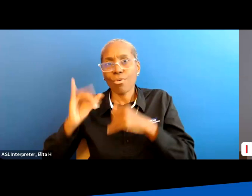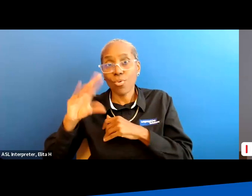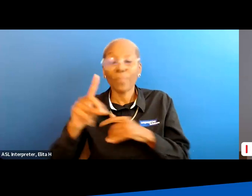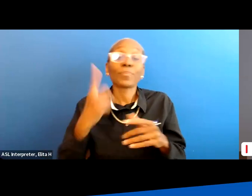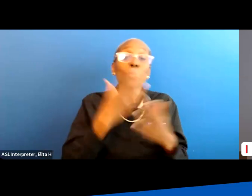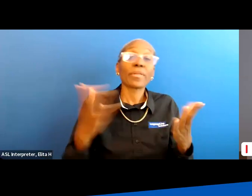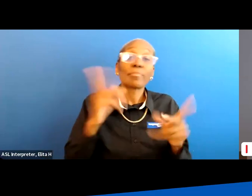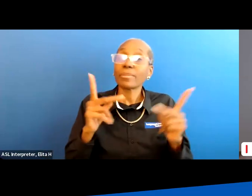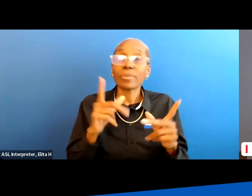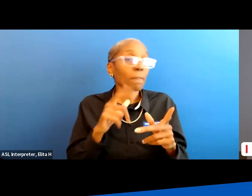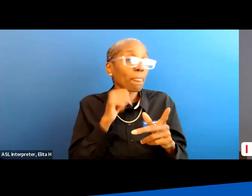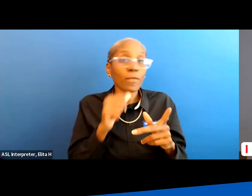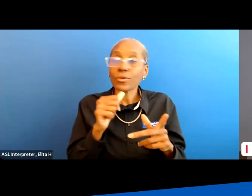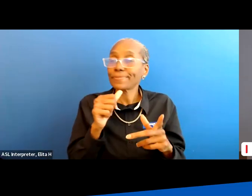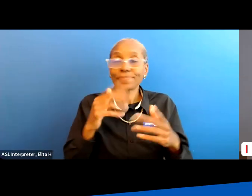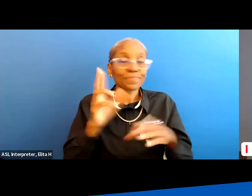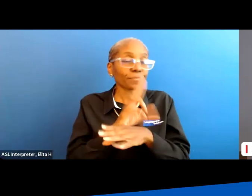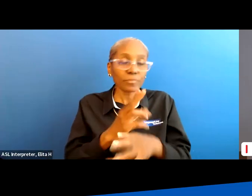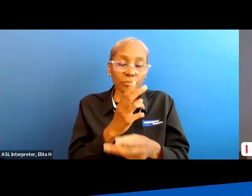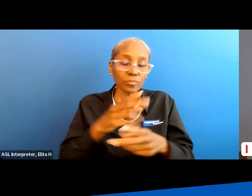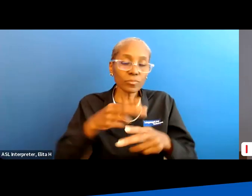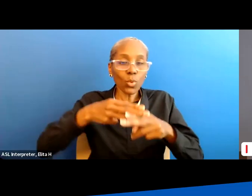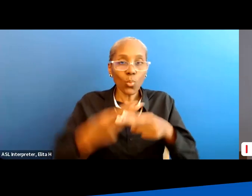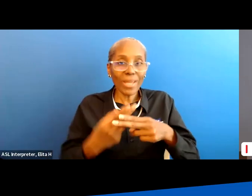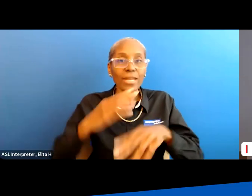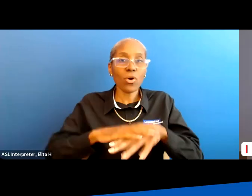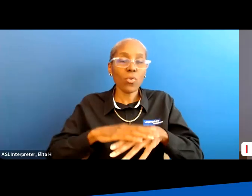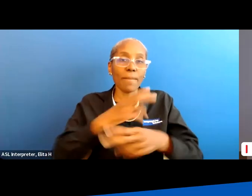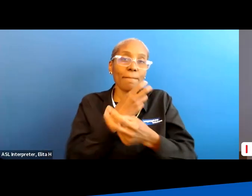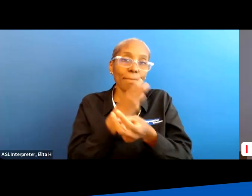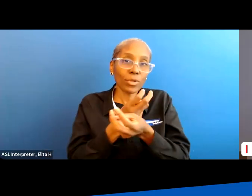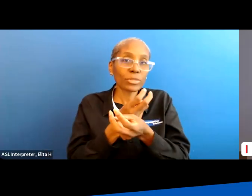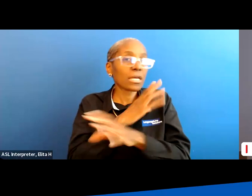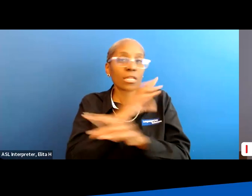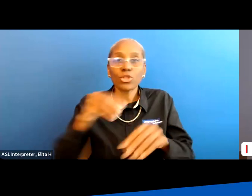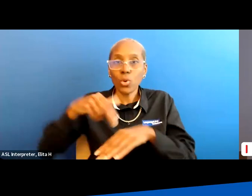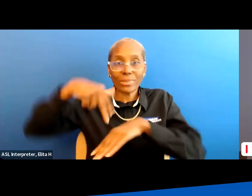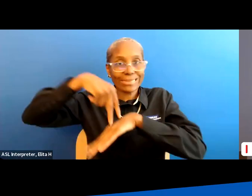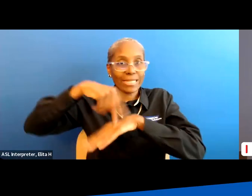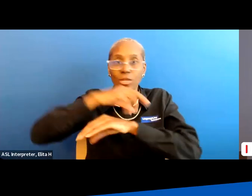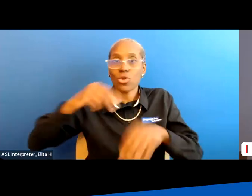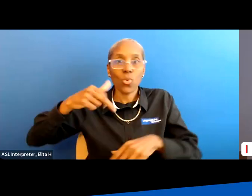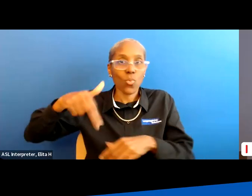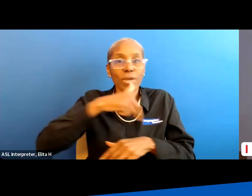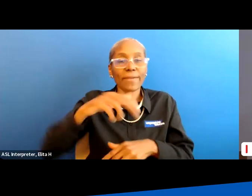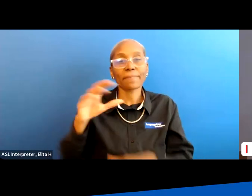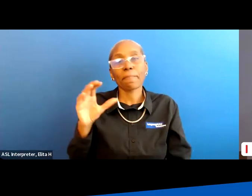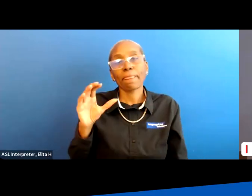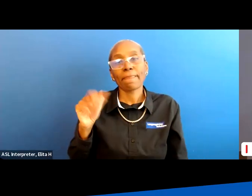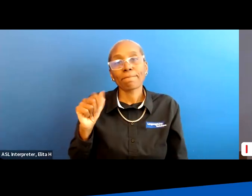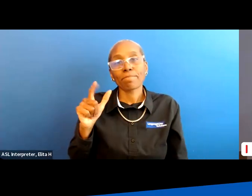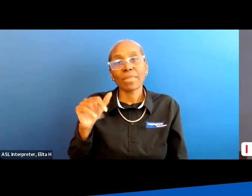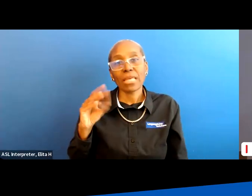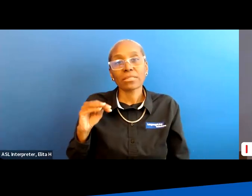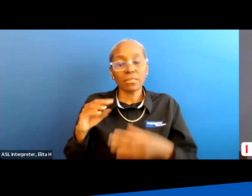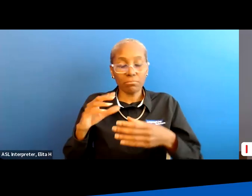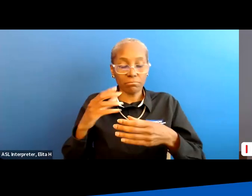as people don't put weight through their bones by standing or walking the uh calcium tends to leach